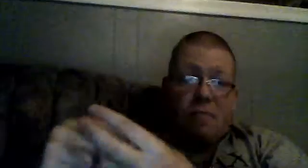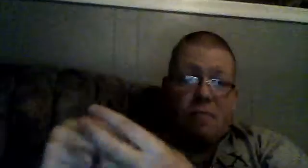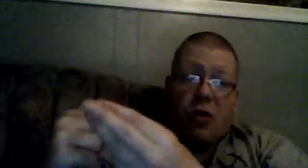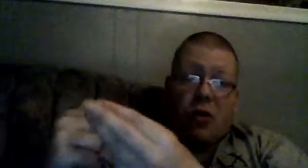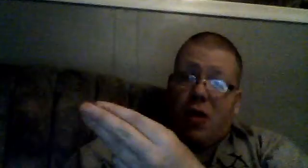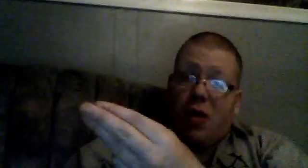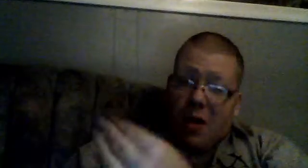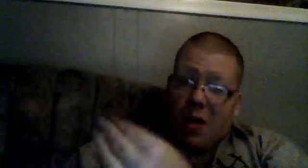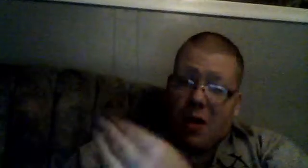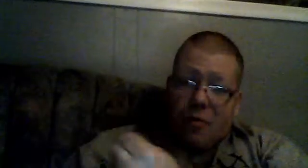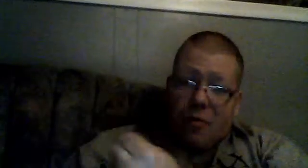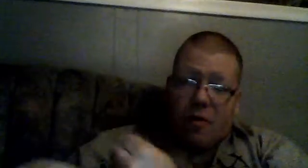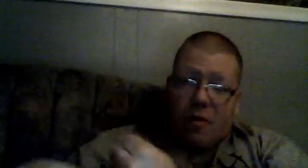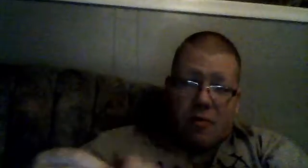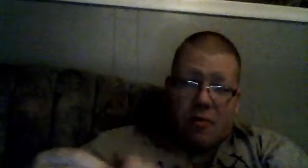Grammy winners,